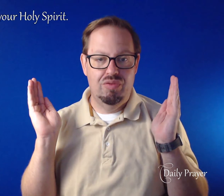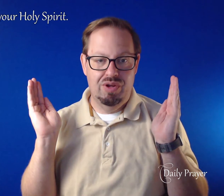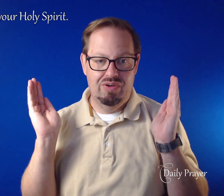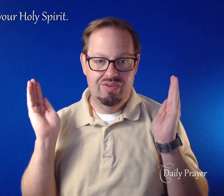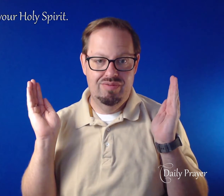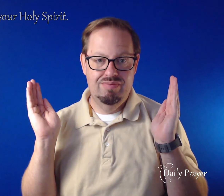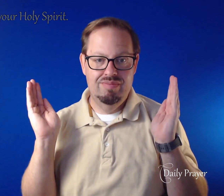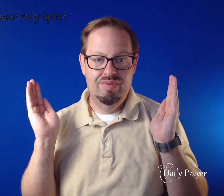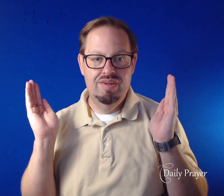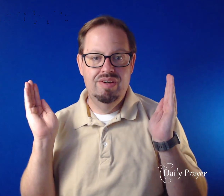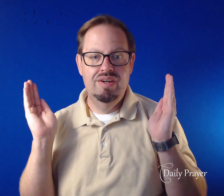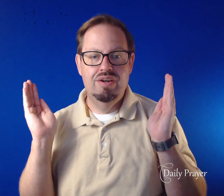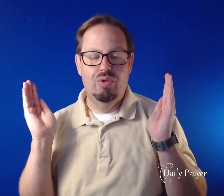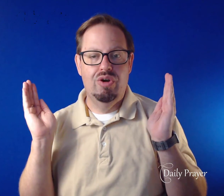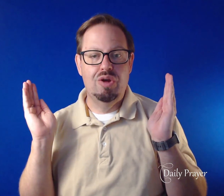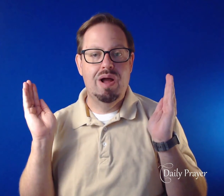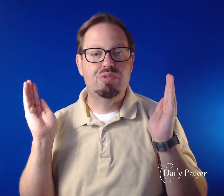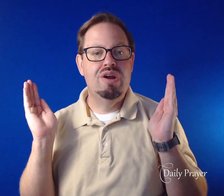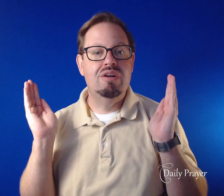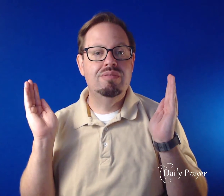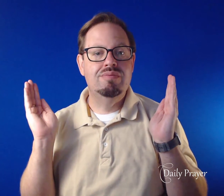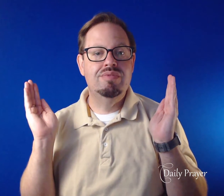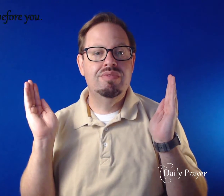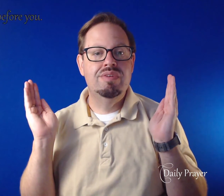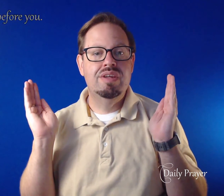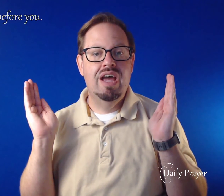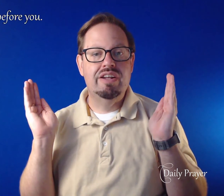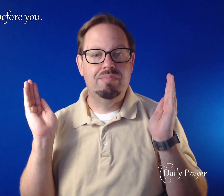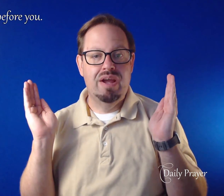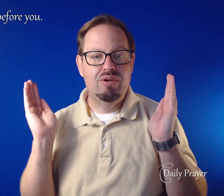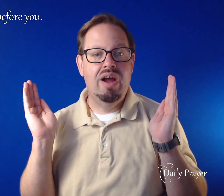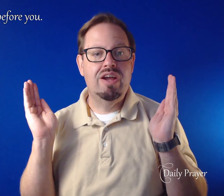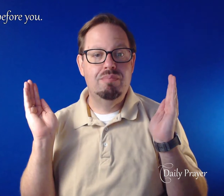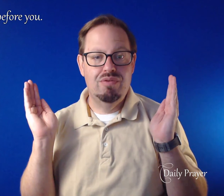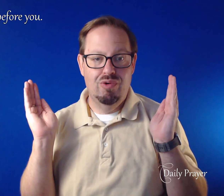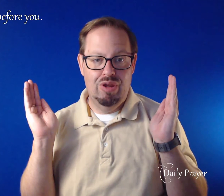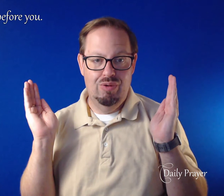Spirit. Lord, hear my prayer, and let my cry come before you.